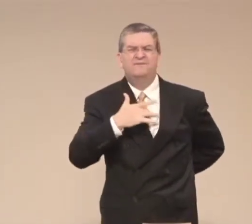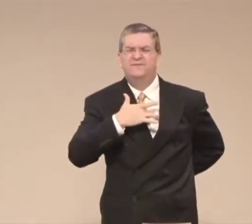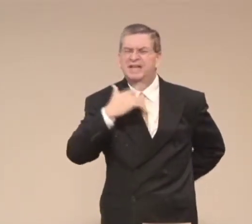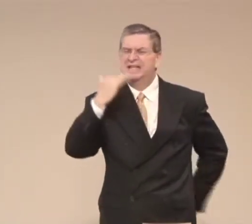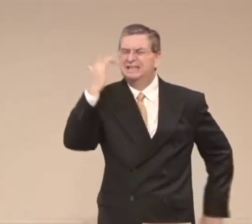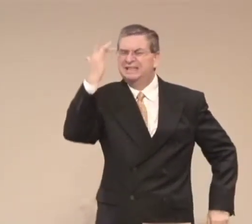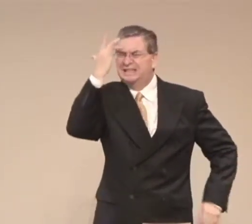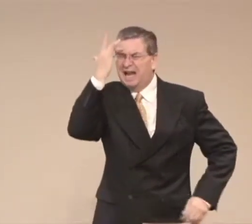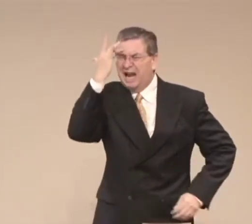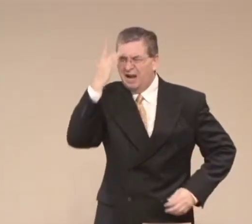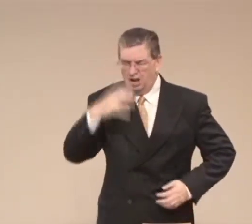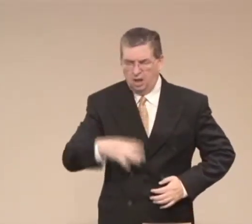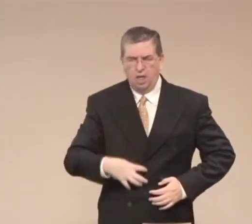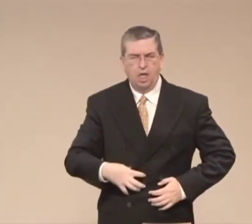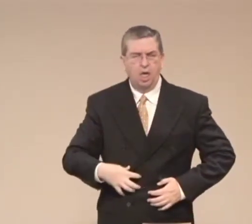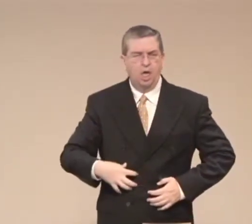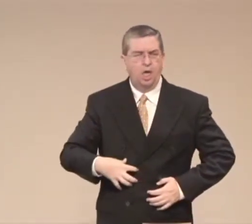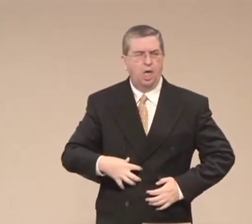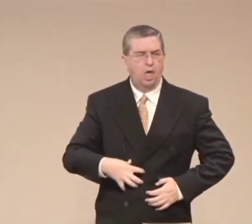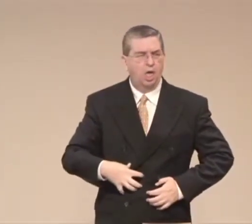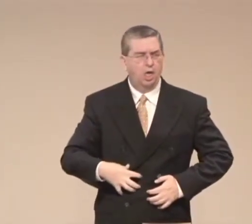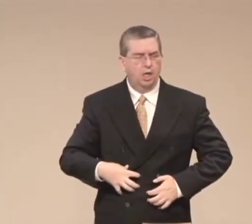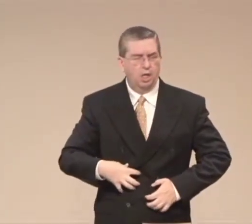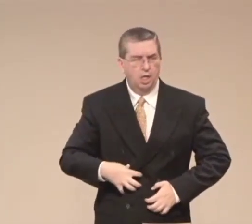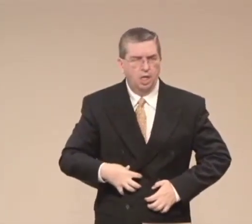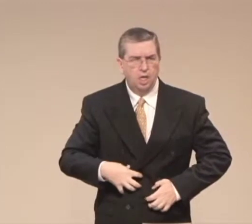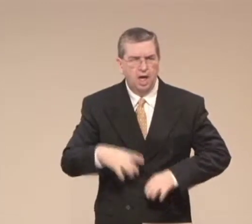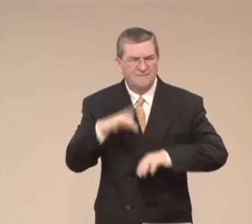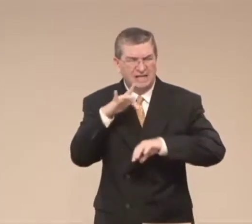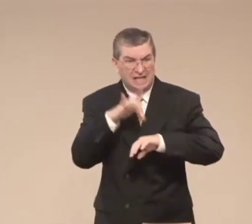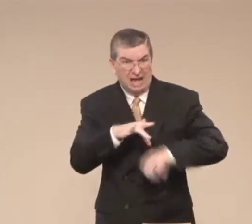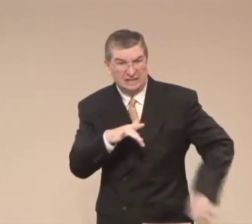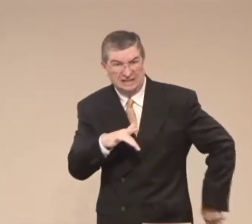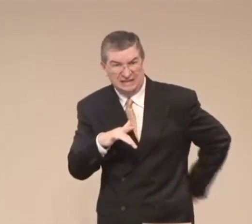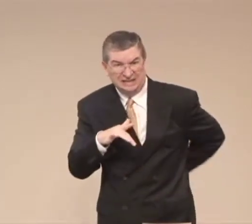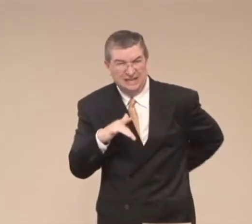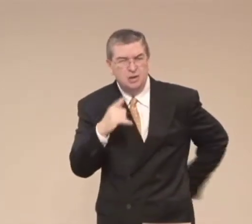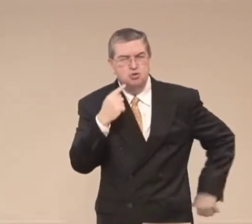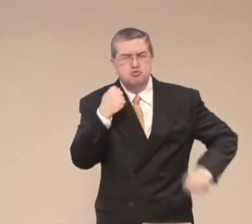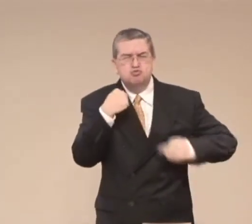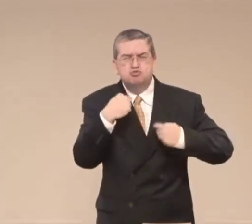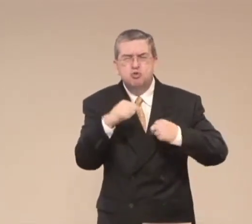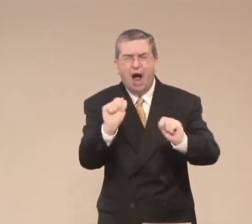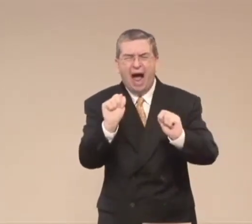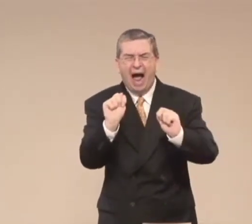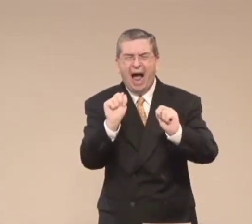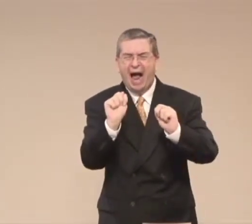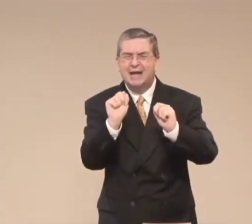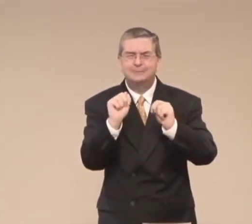touch it without experiencing excruciating pain to such a point it made me sink to my stomach.